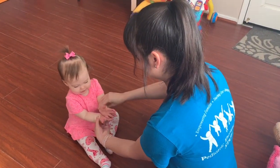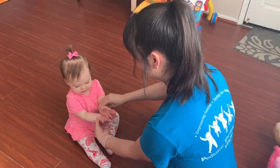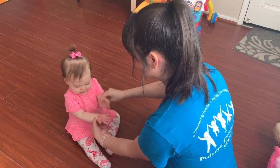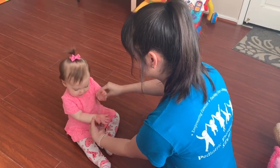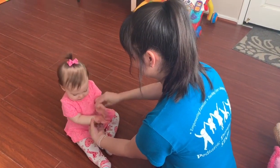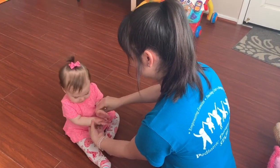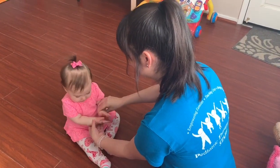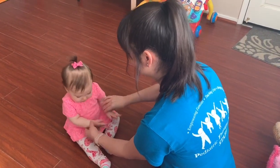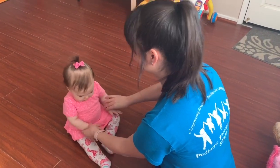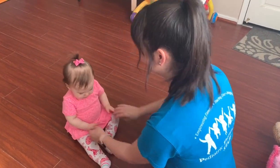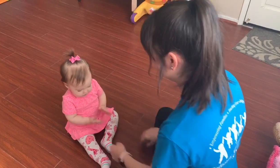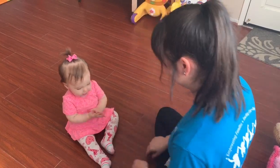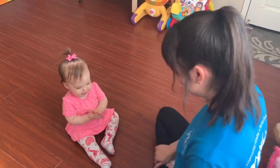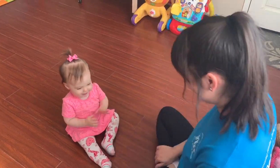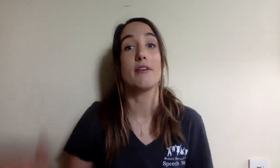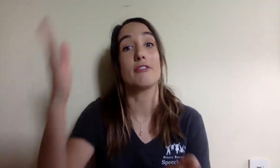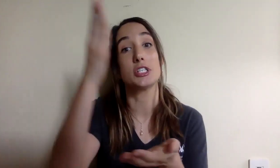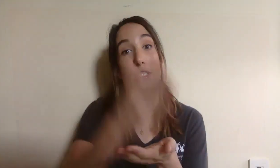as pushing, they can use their sign for stop.